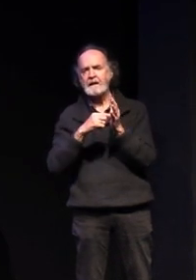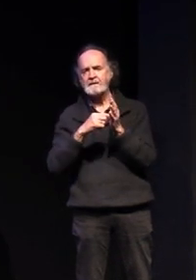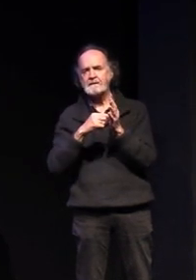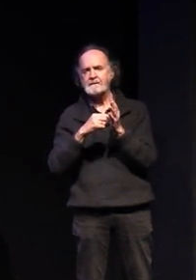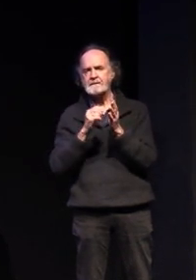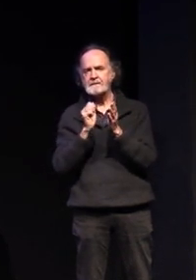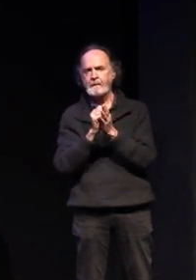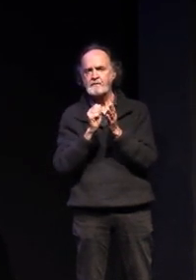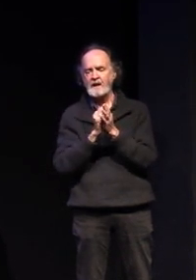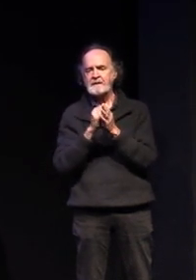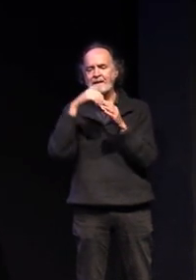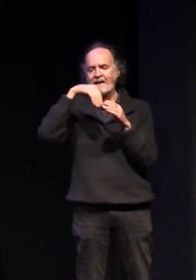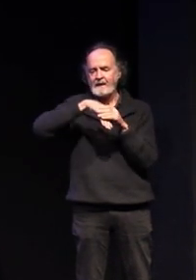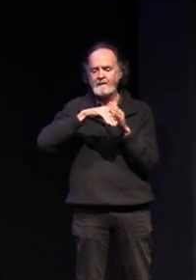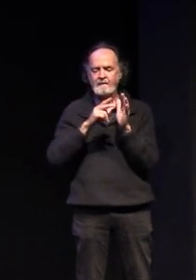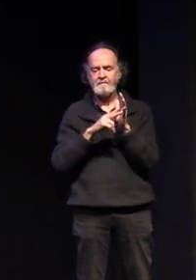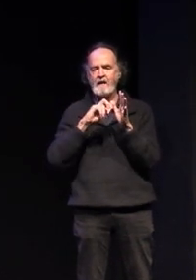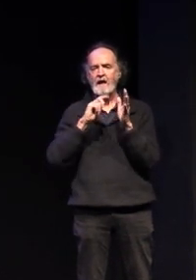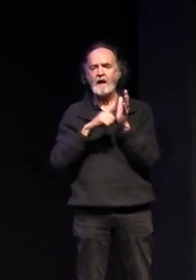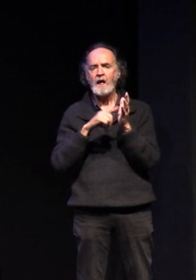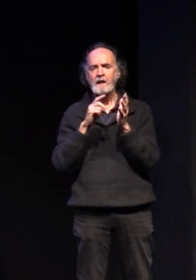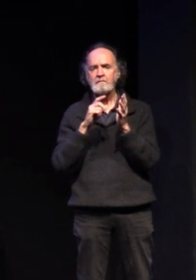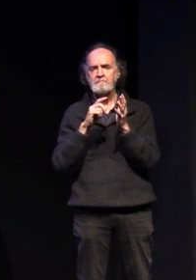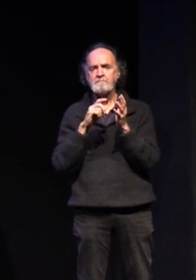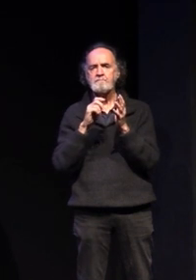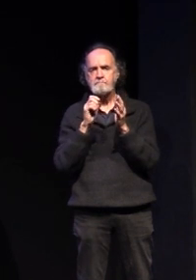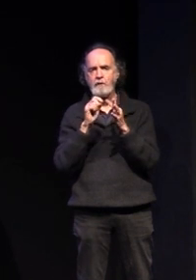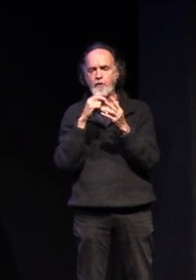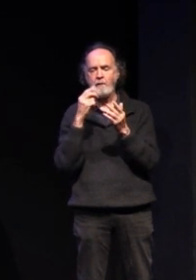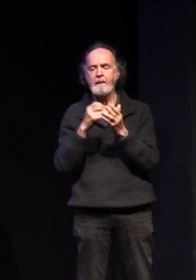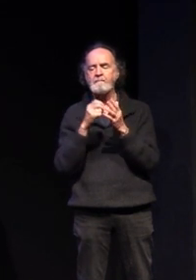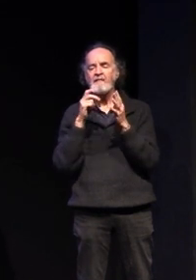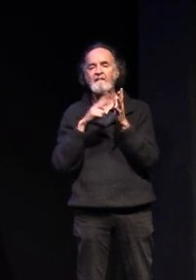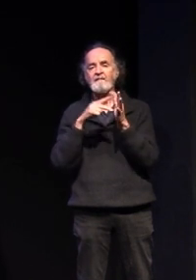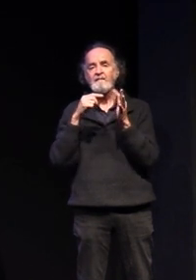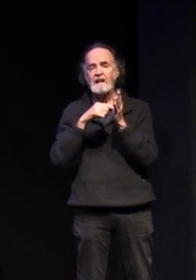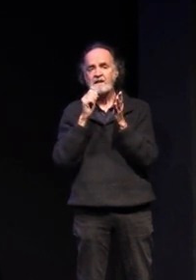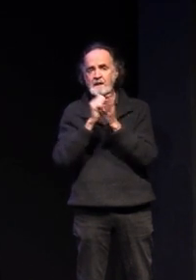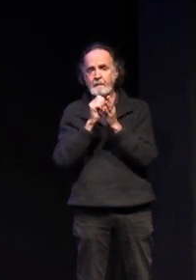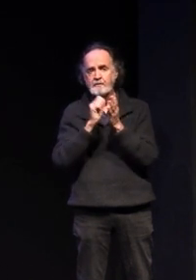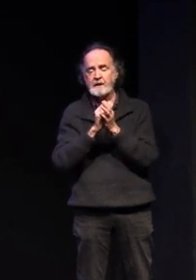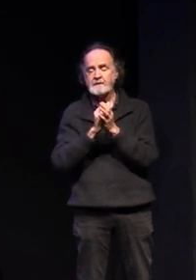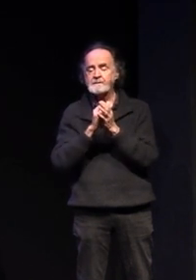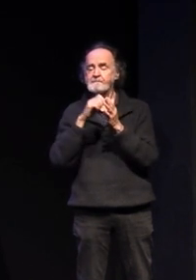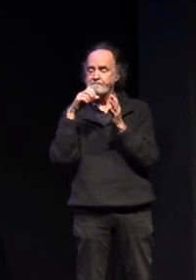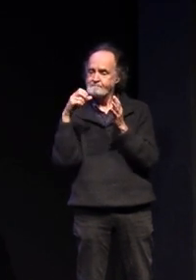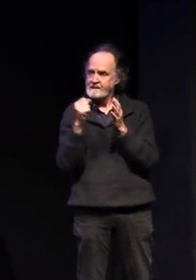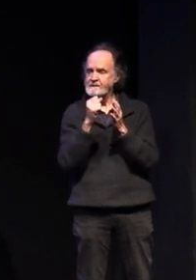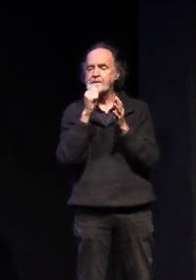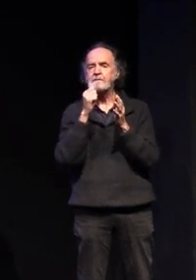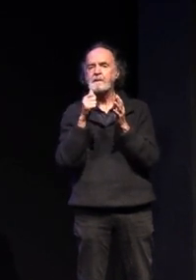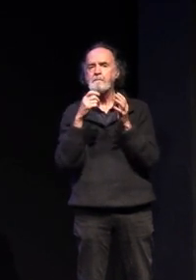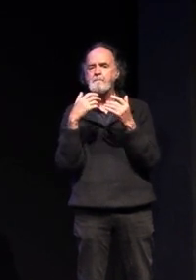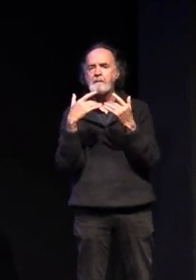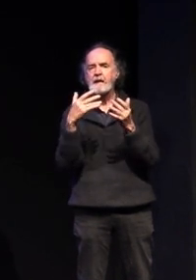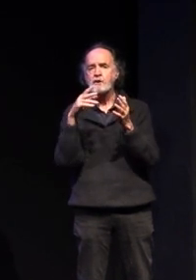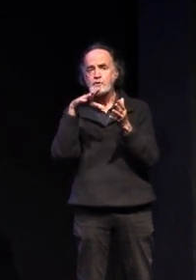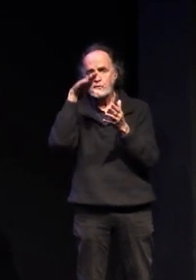those vet studies a compulsory part of vcal but also many of our students in vce